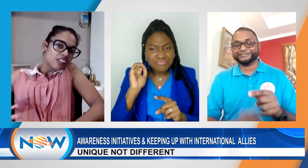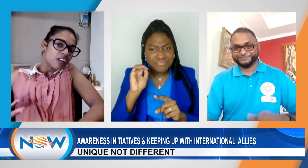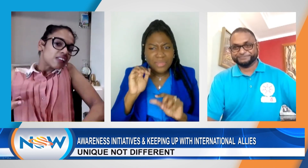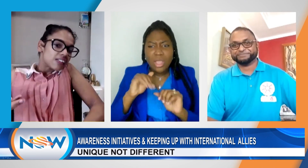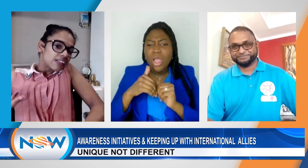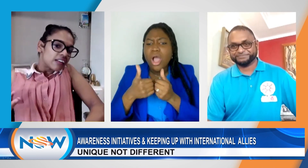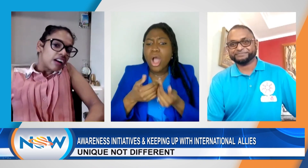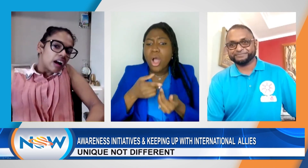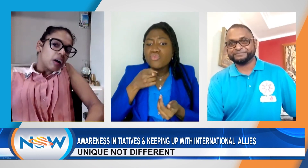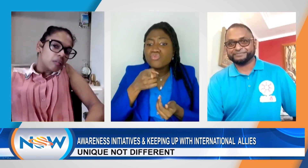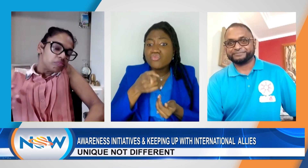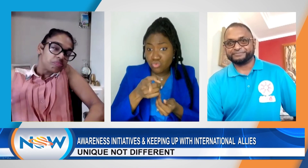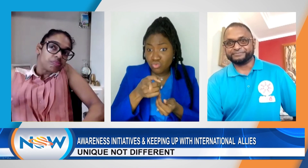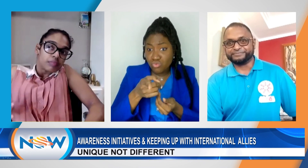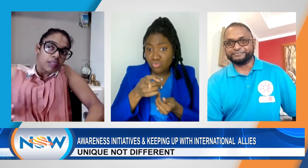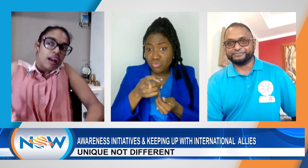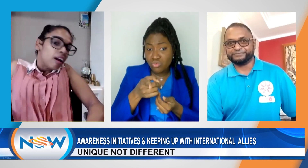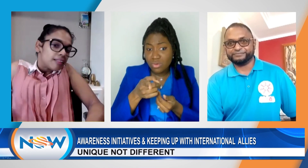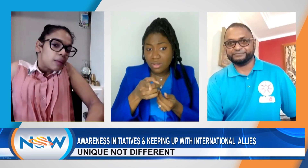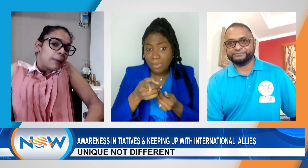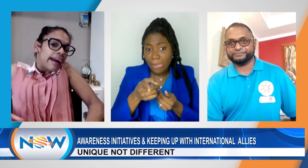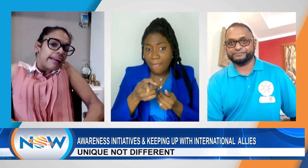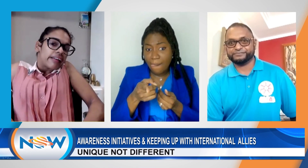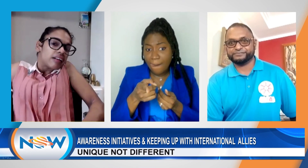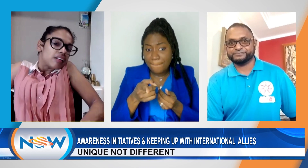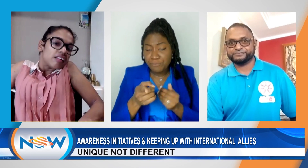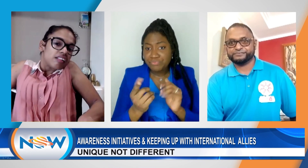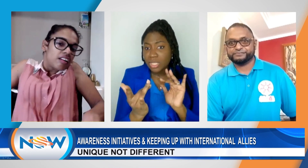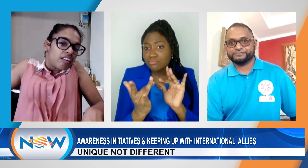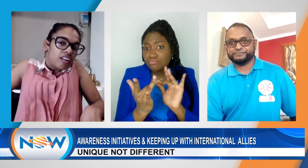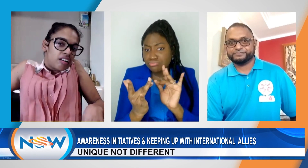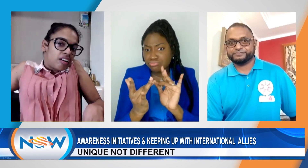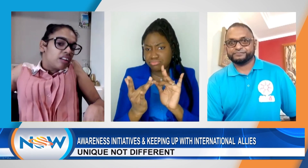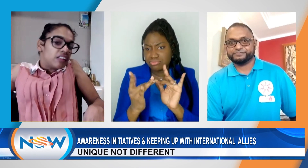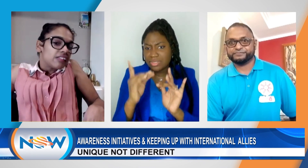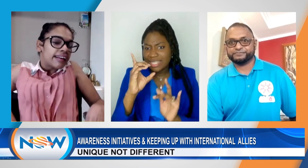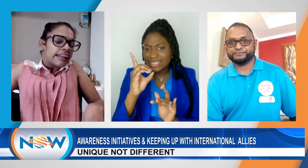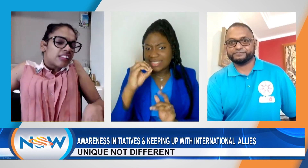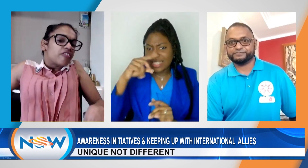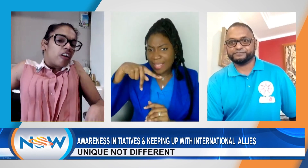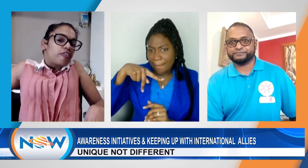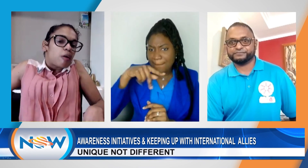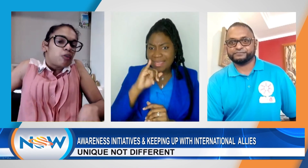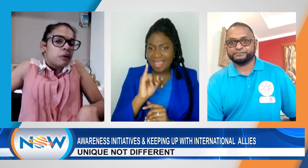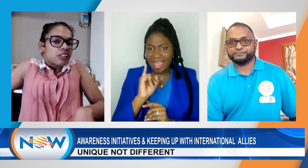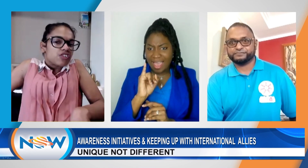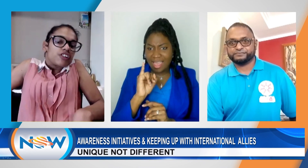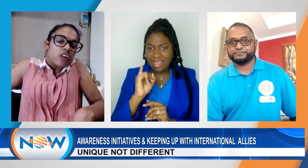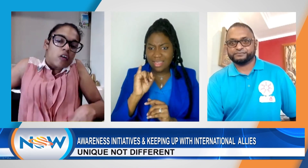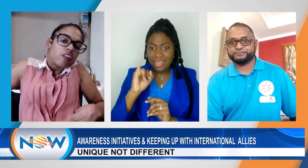to DPI to get involved? How do persons reach out?